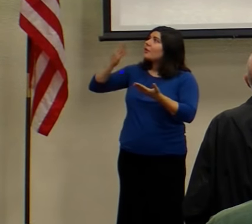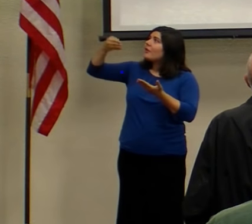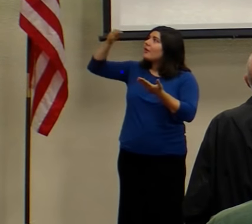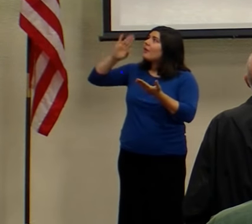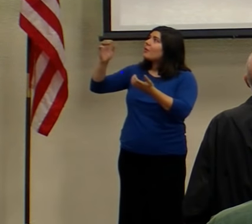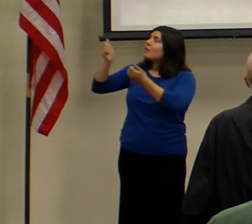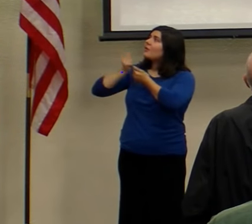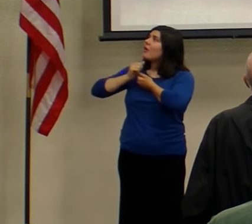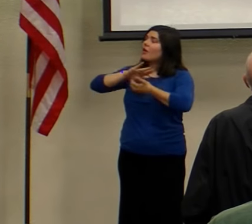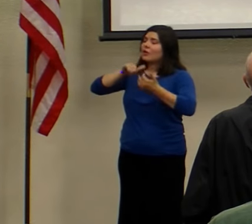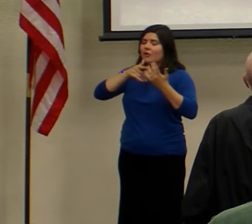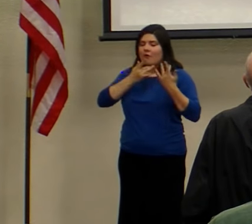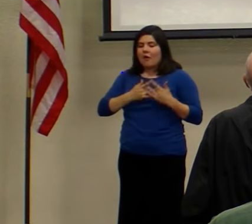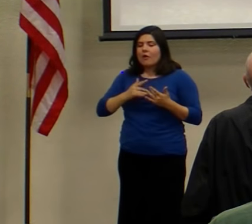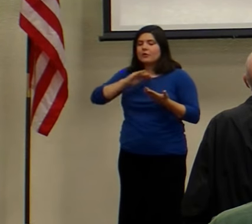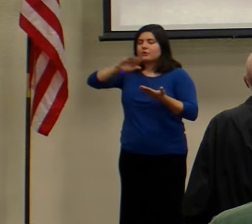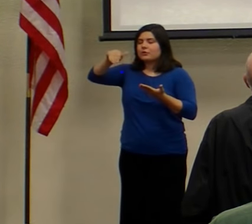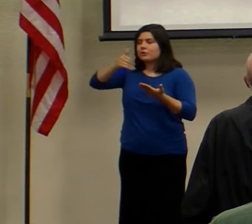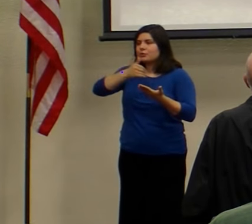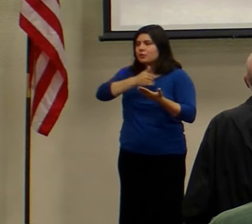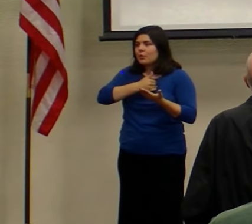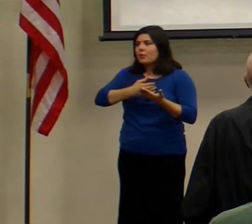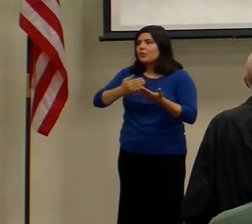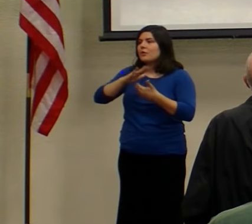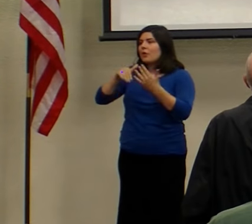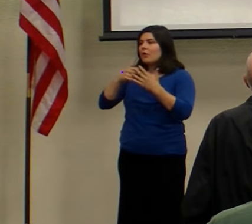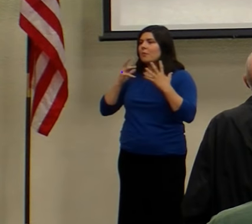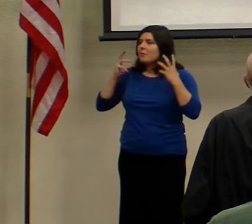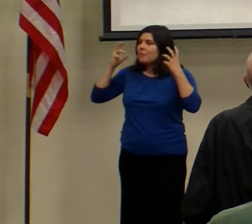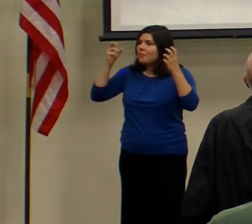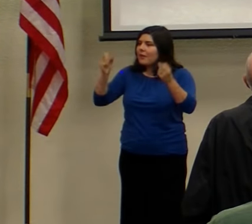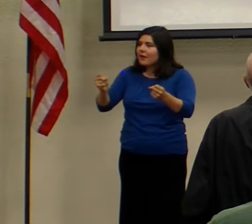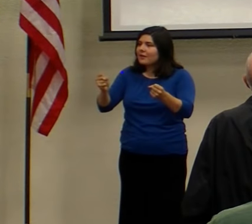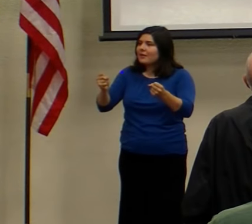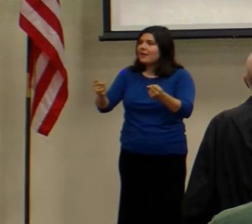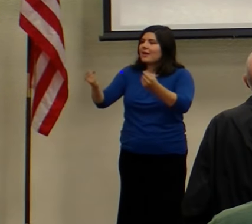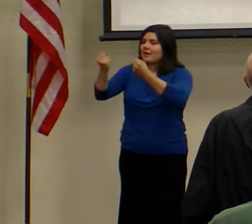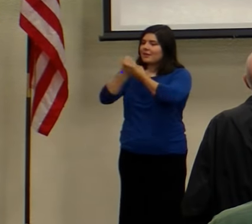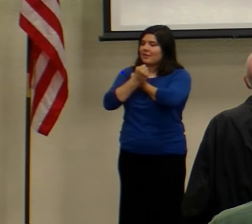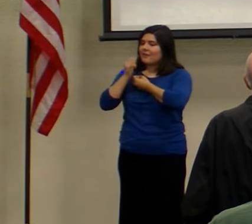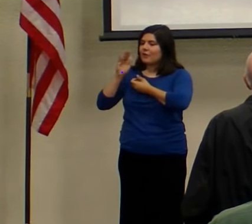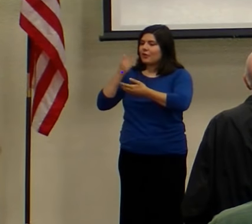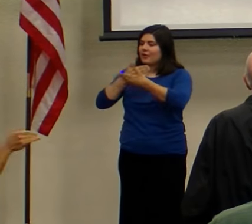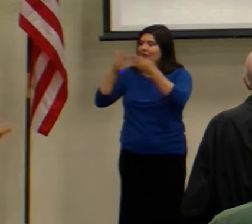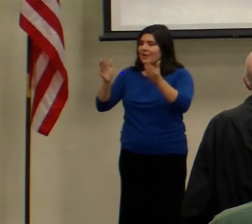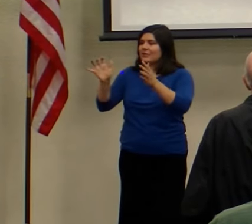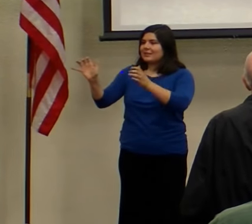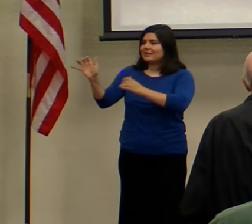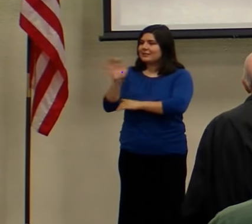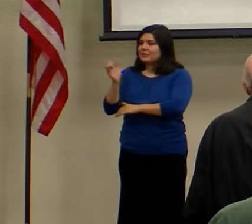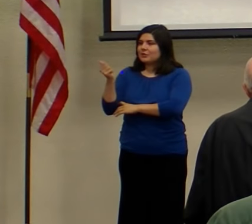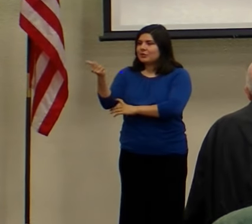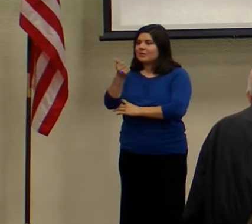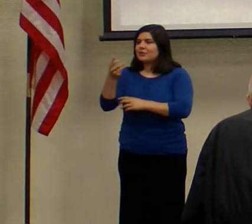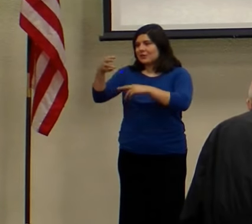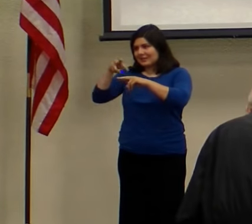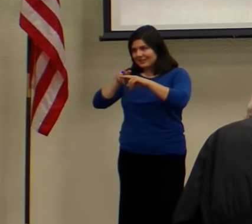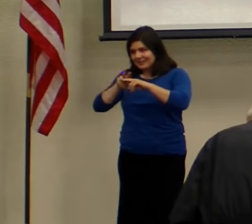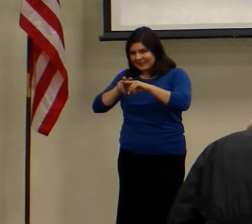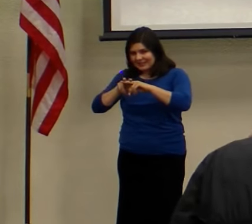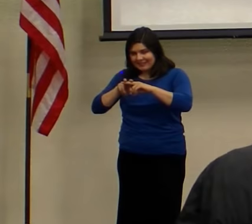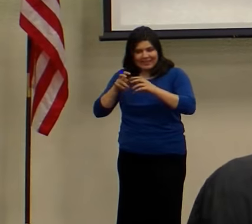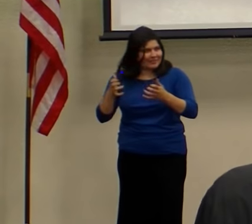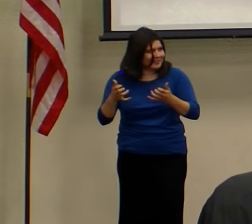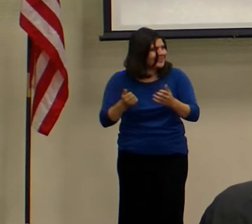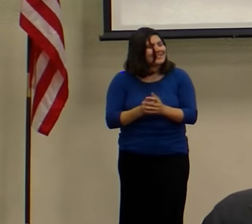heart, with all your soul, and with all your might. And love your neighbor as yourself. You can be seated for what I have to